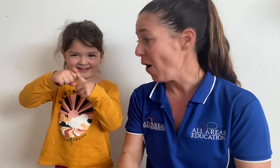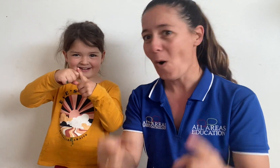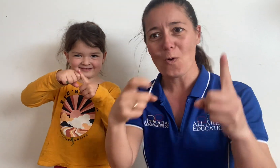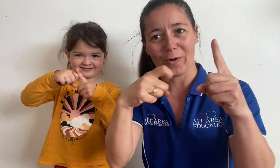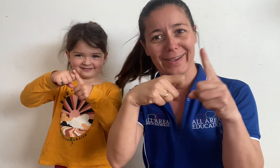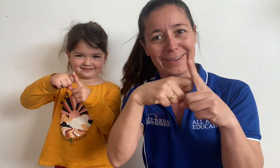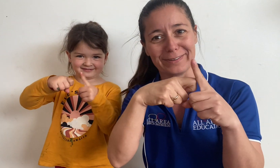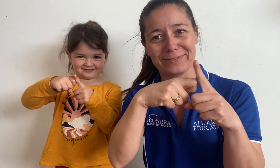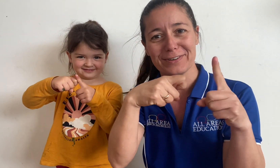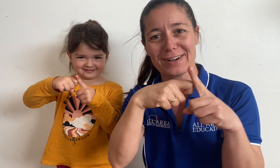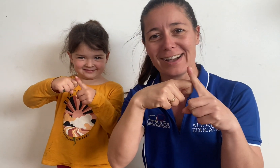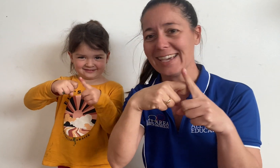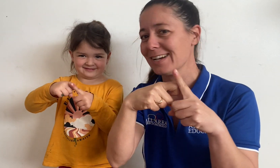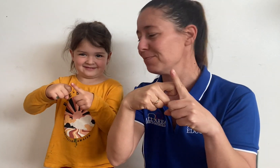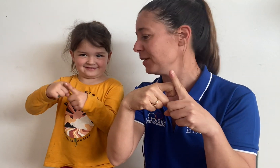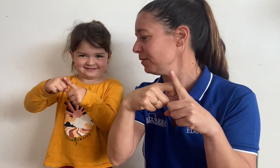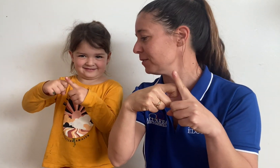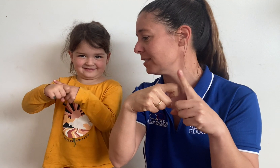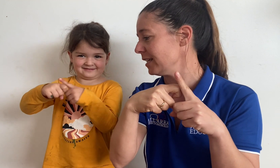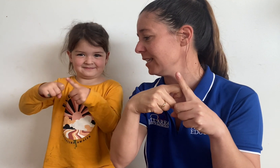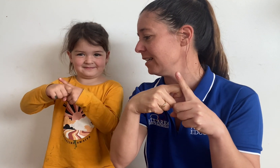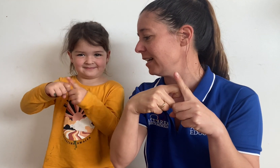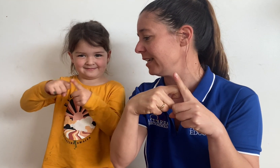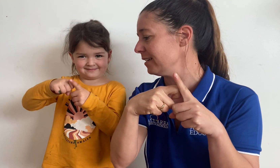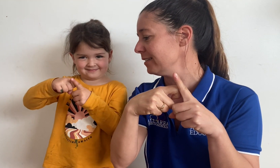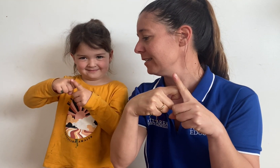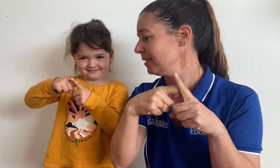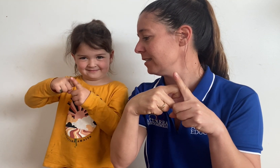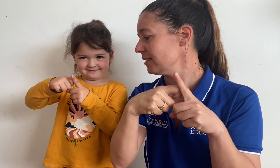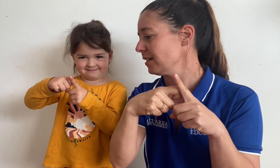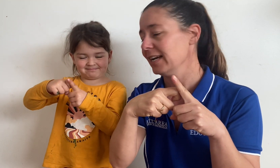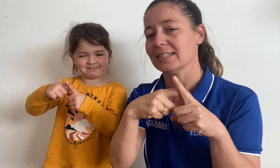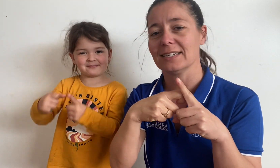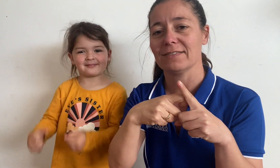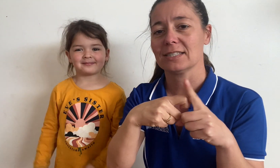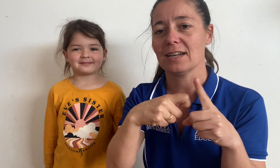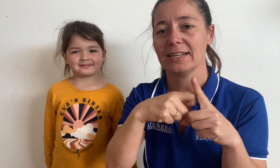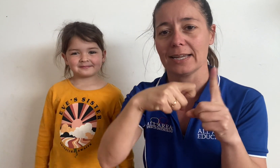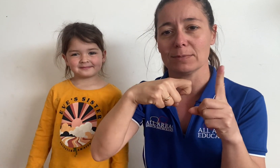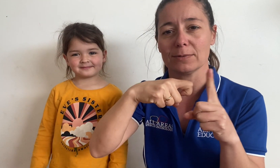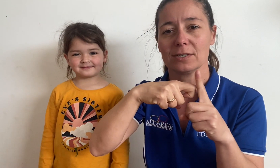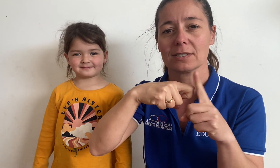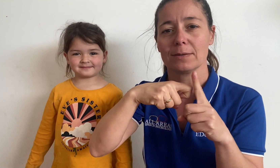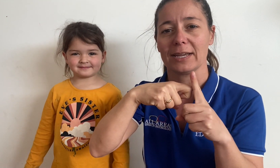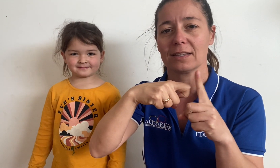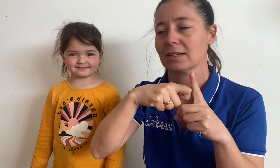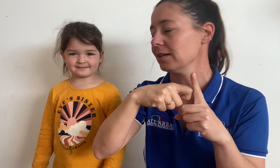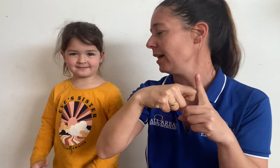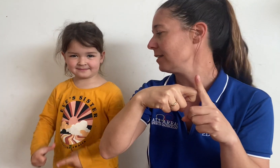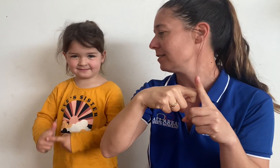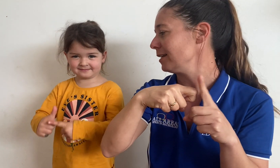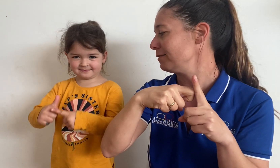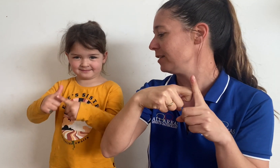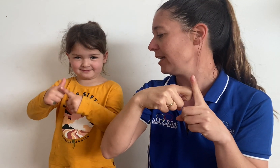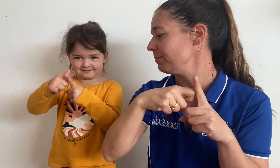oh k for kaya beautiful signing kaya so kaya doesn't have a sign name so we're just going to make the k at the start of her name